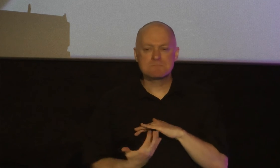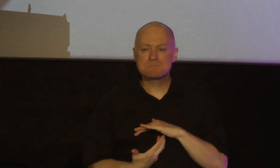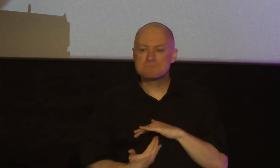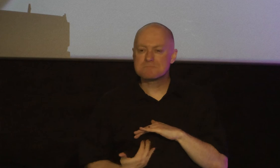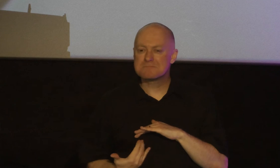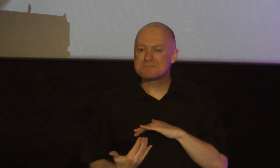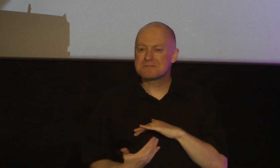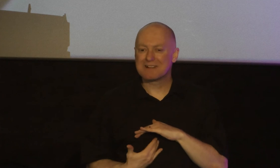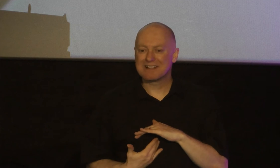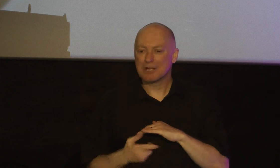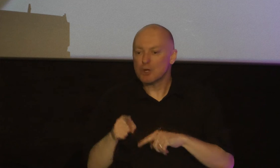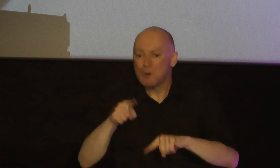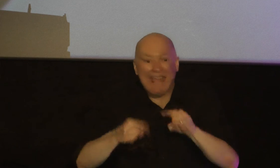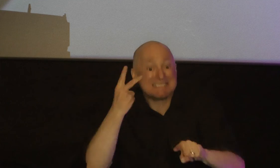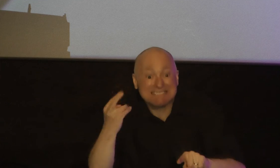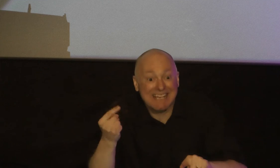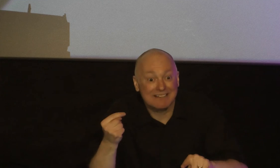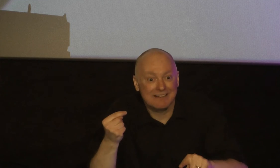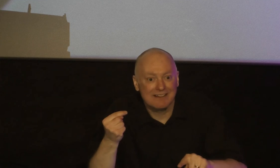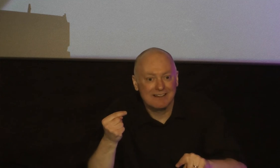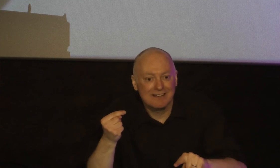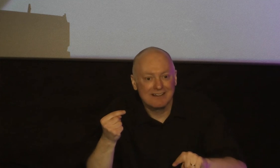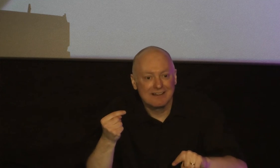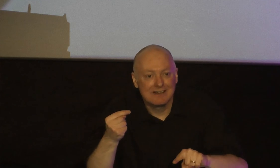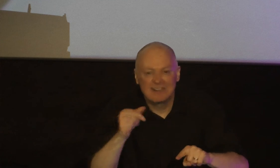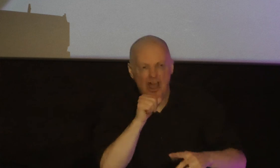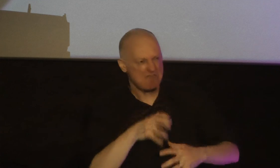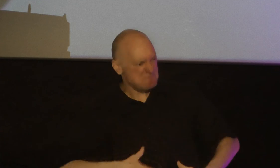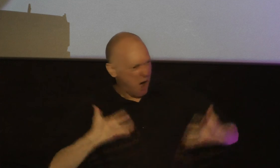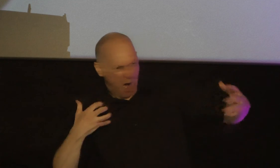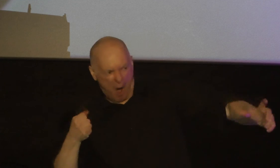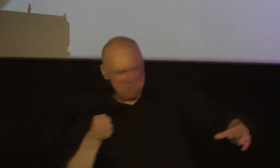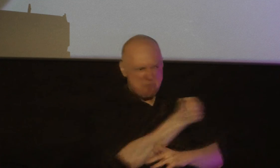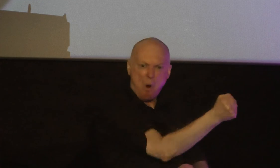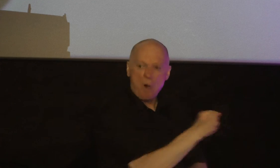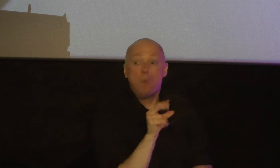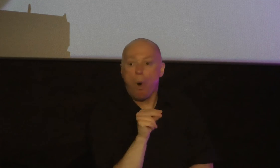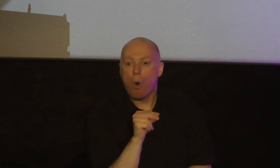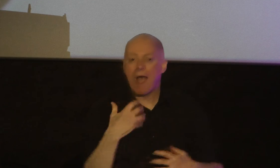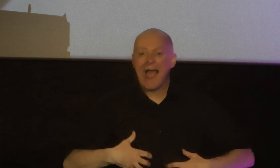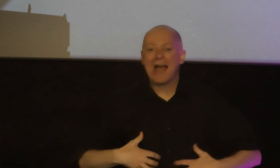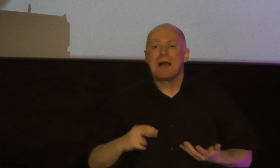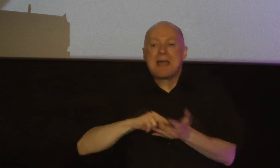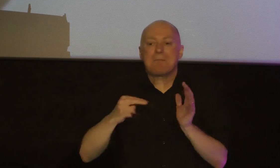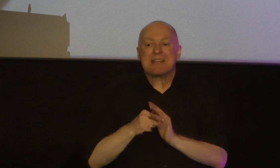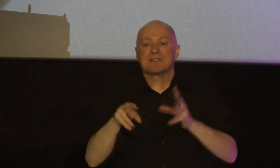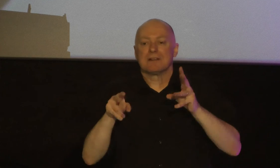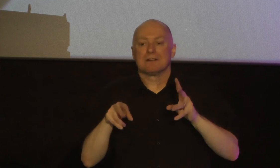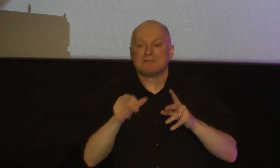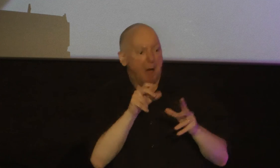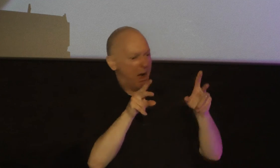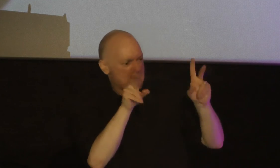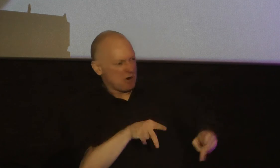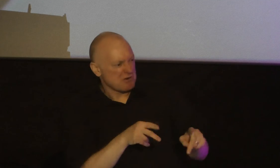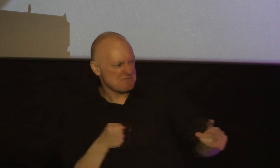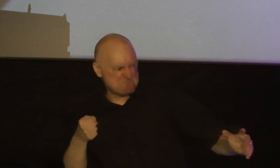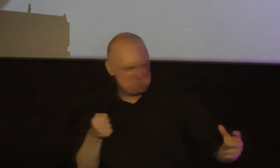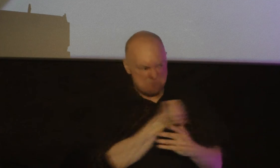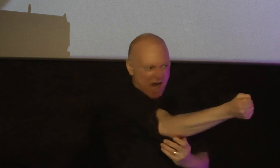unnoticeable way that's what the Greek word pictures for us James is not talking about the guy that's running around punching holes in walls